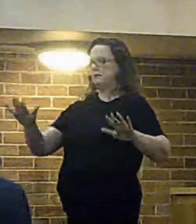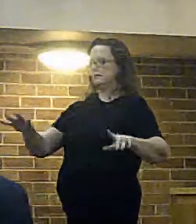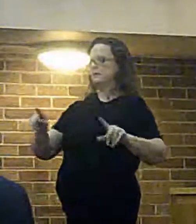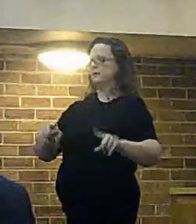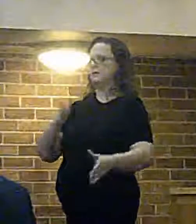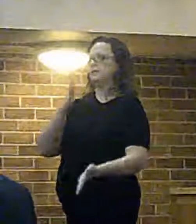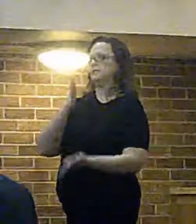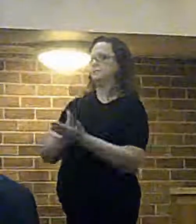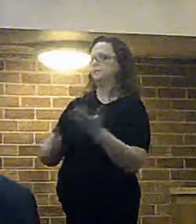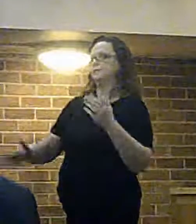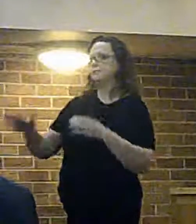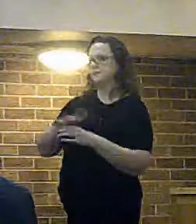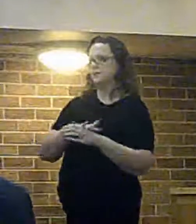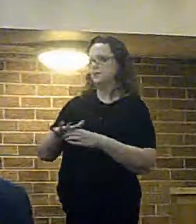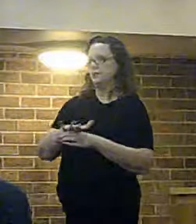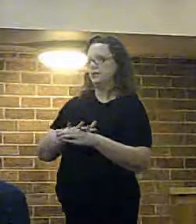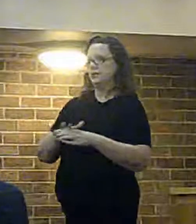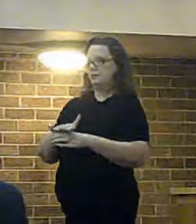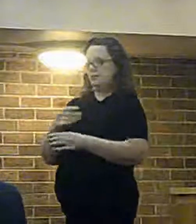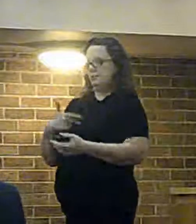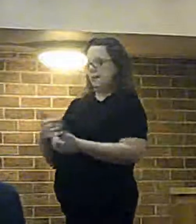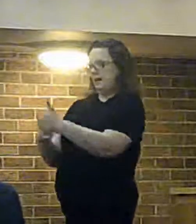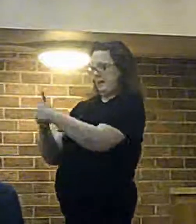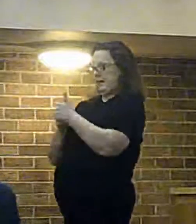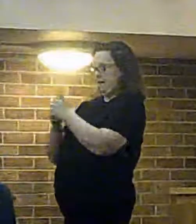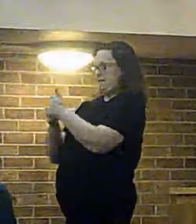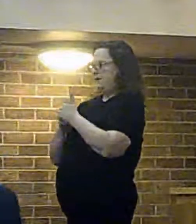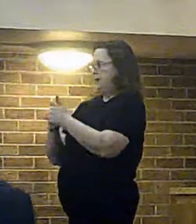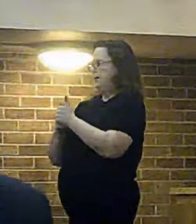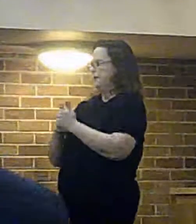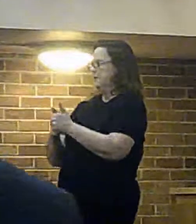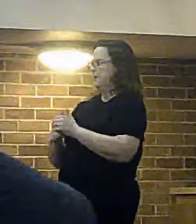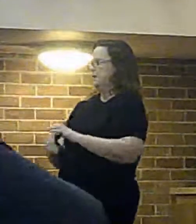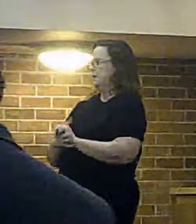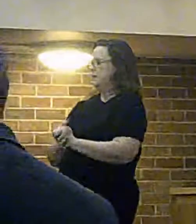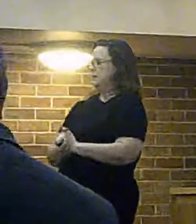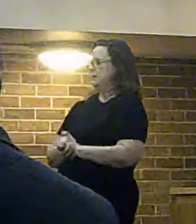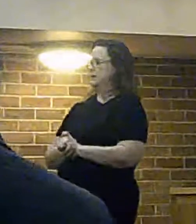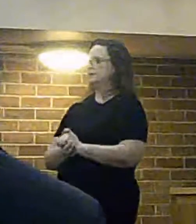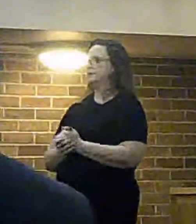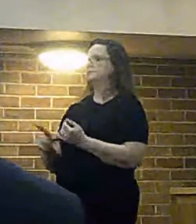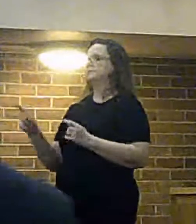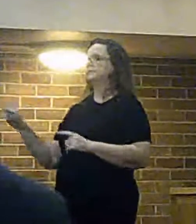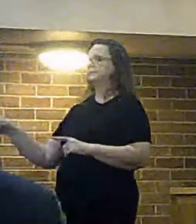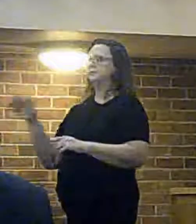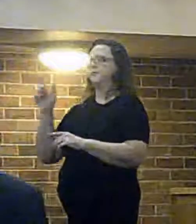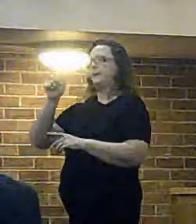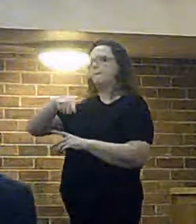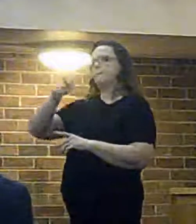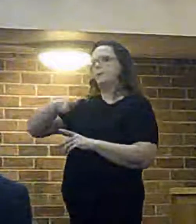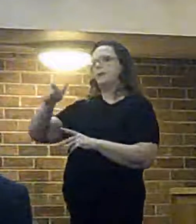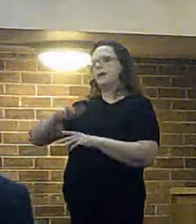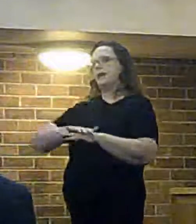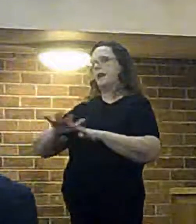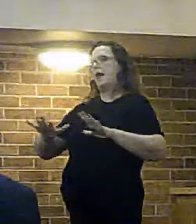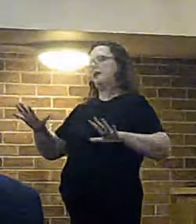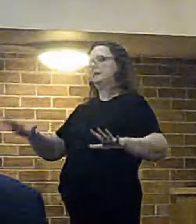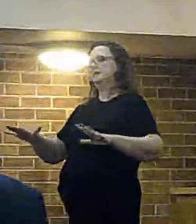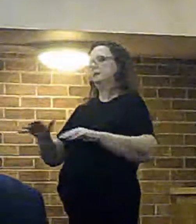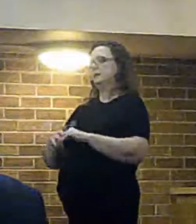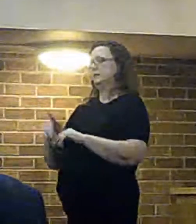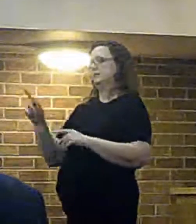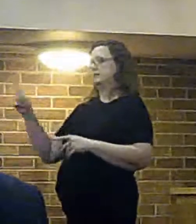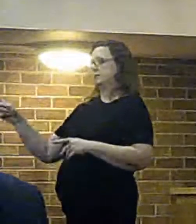reality of the of the advice that we were given by the clerk of the authority right take down the clerk of